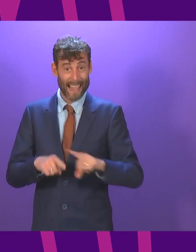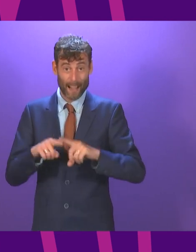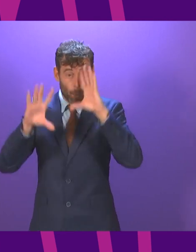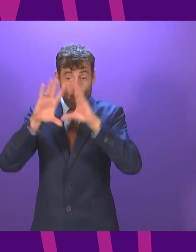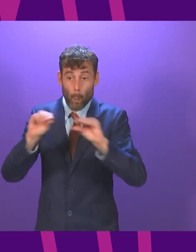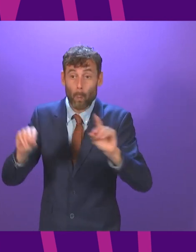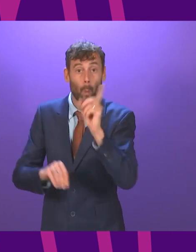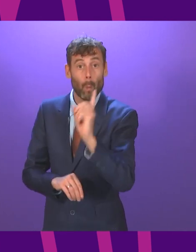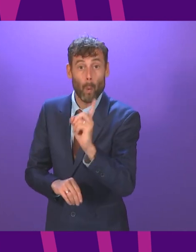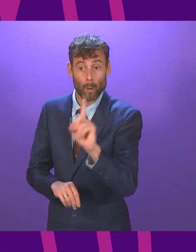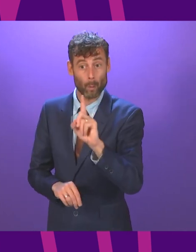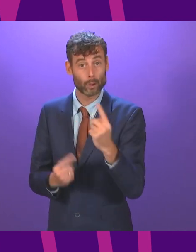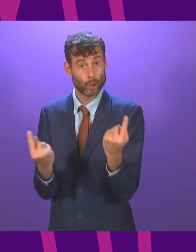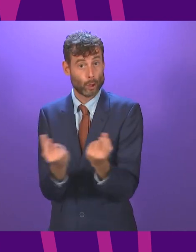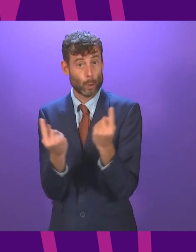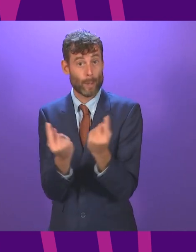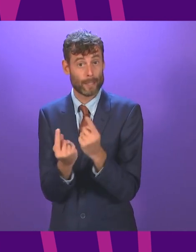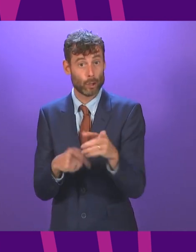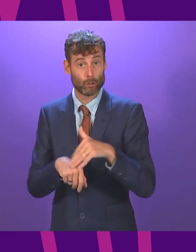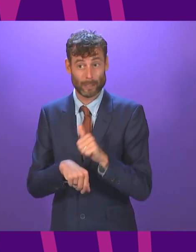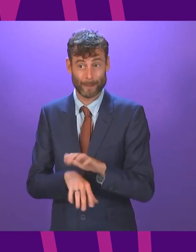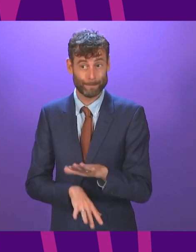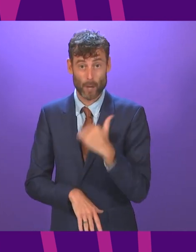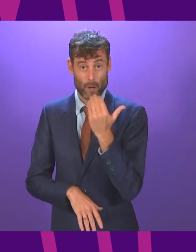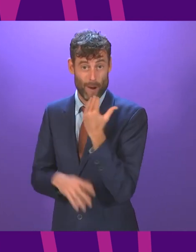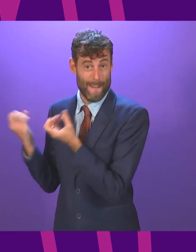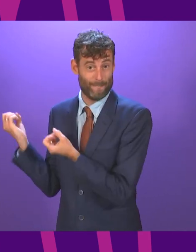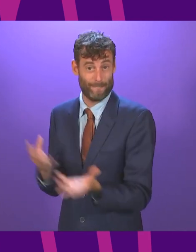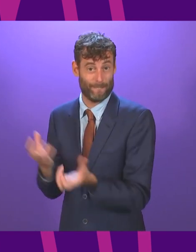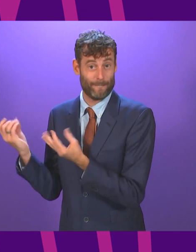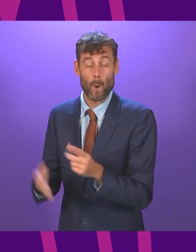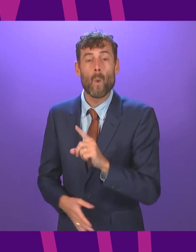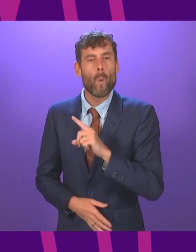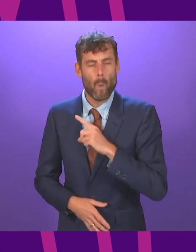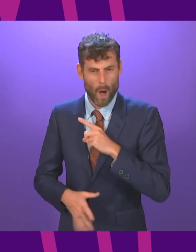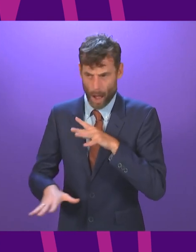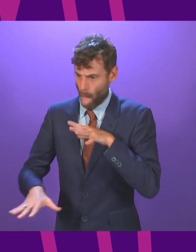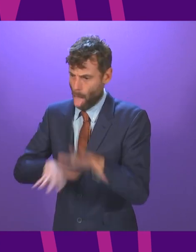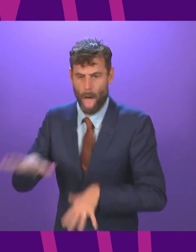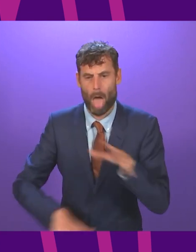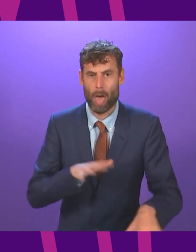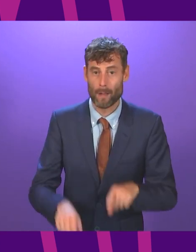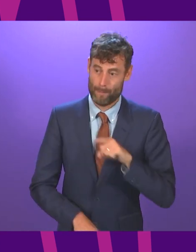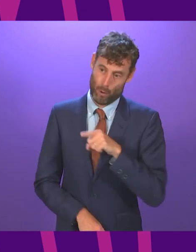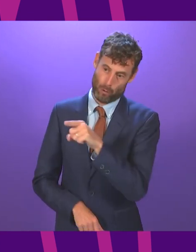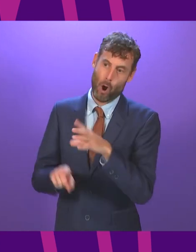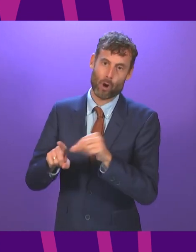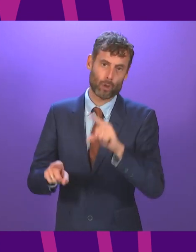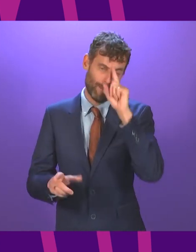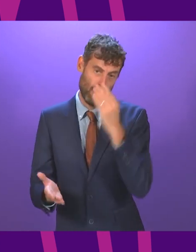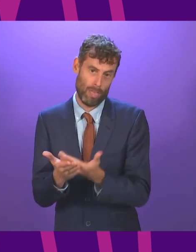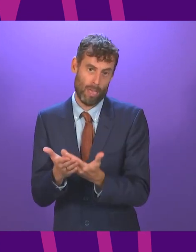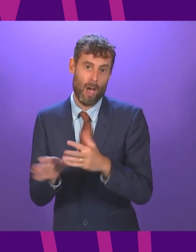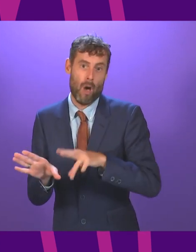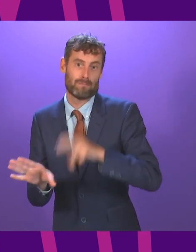Mr Ross's party's obsession with Brexit. Isn't it about time he took some responsibility and recognised